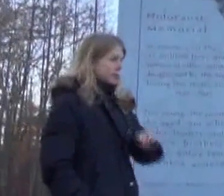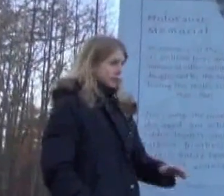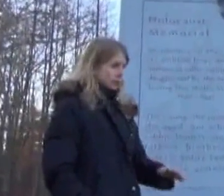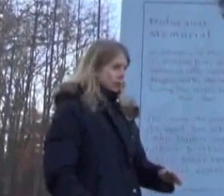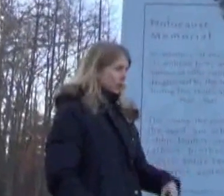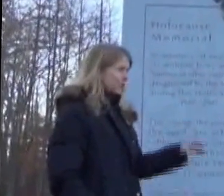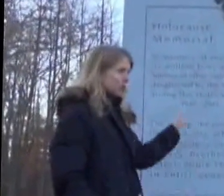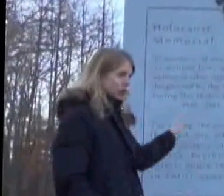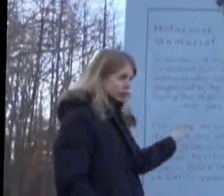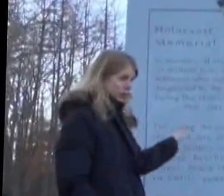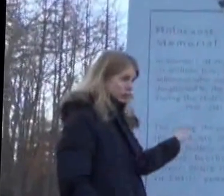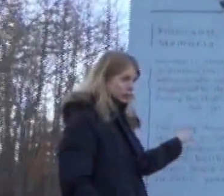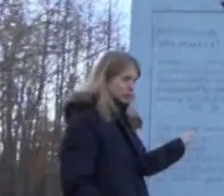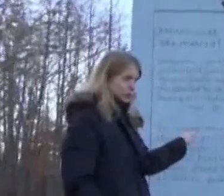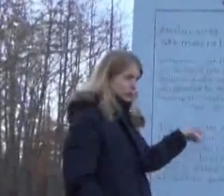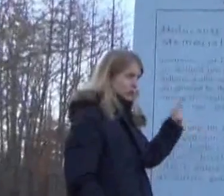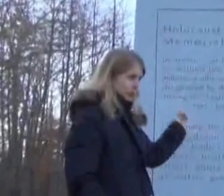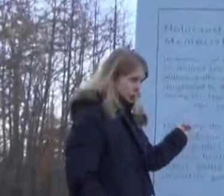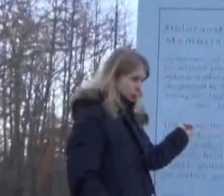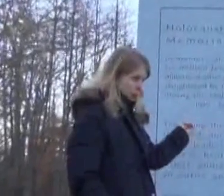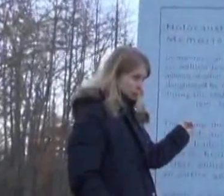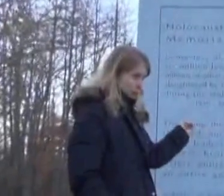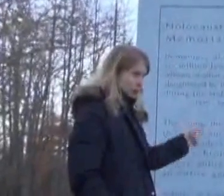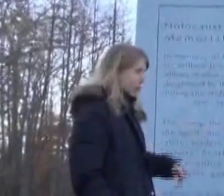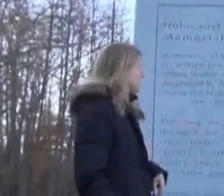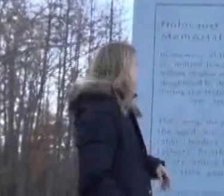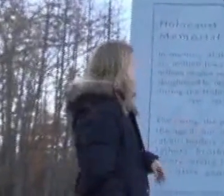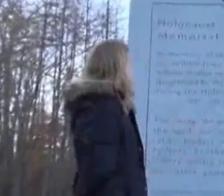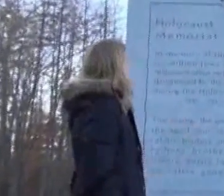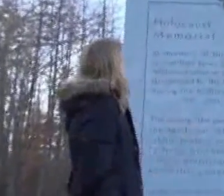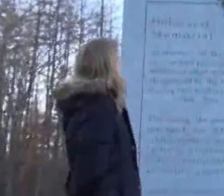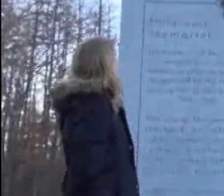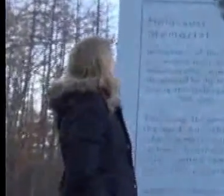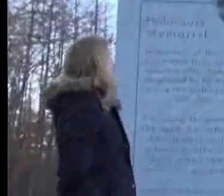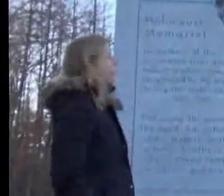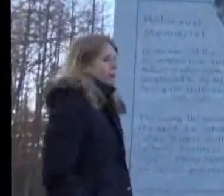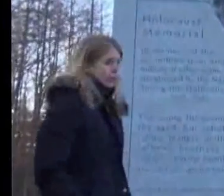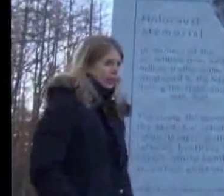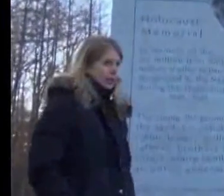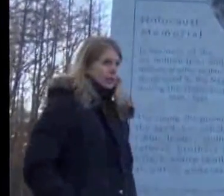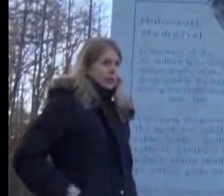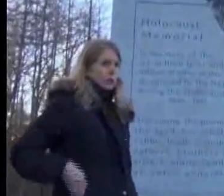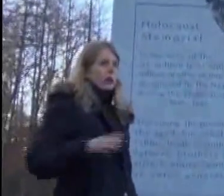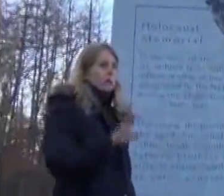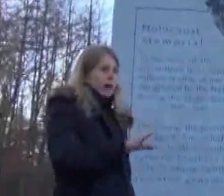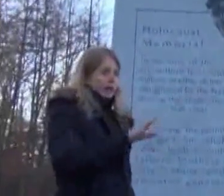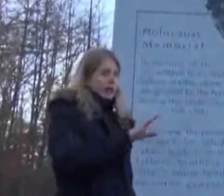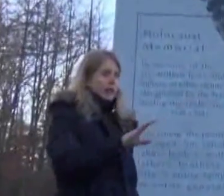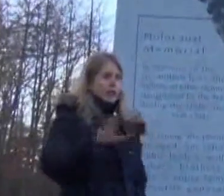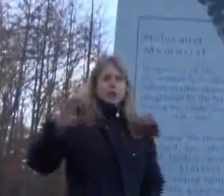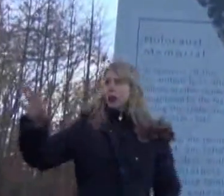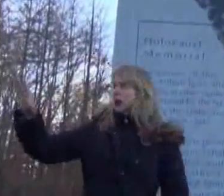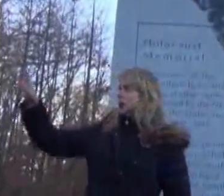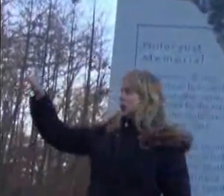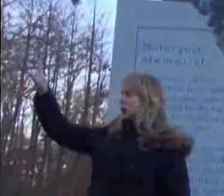insisted on it. We started in September. So, every time, and we met at the Holocaust,